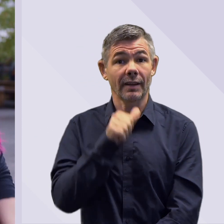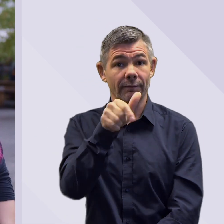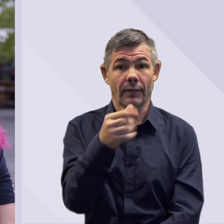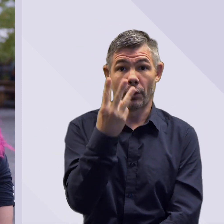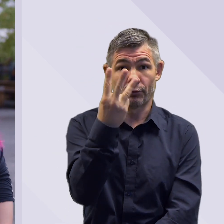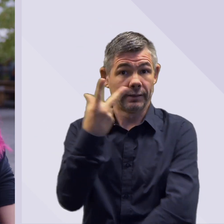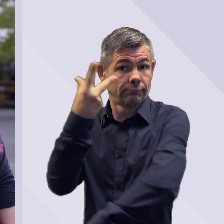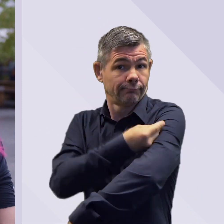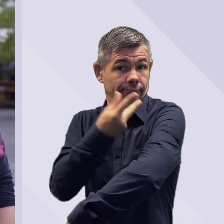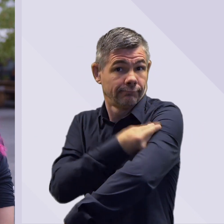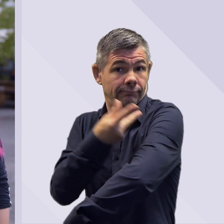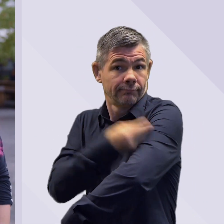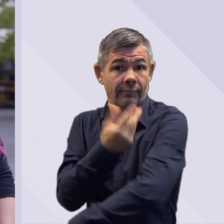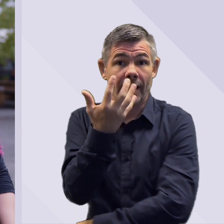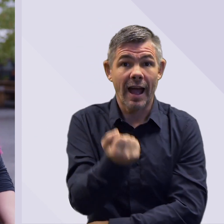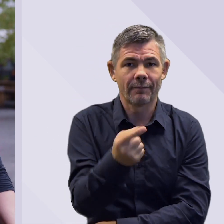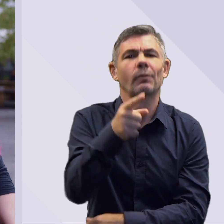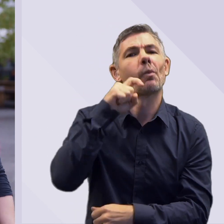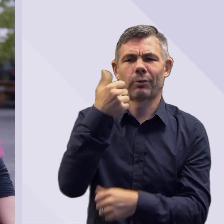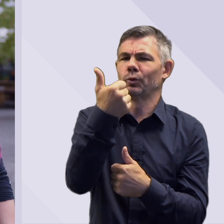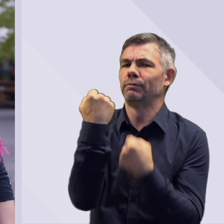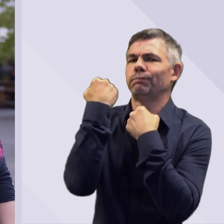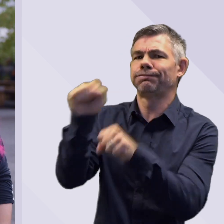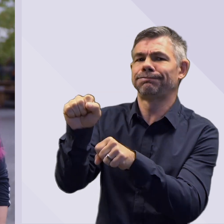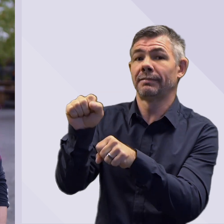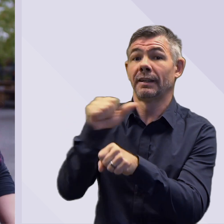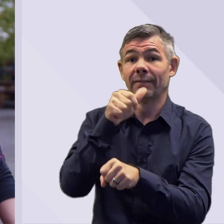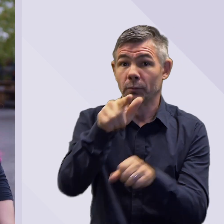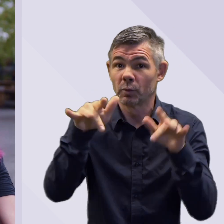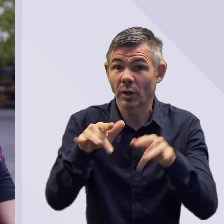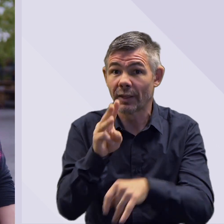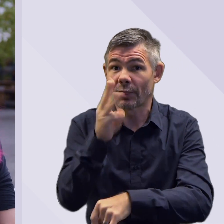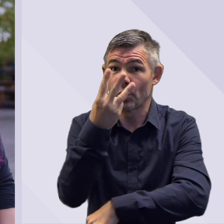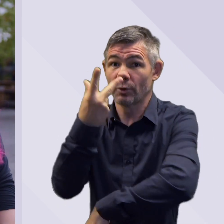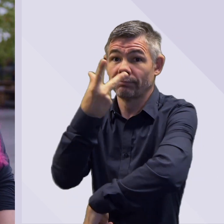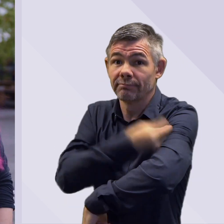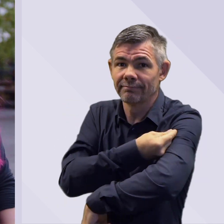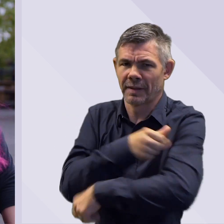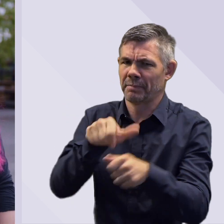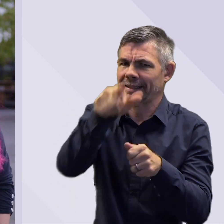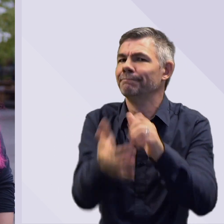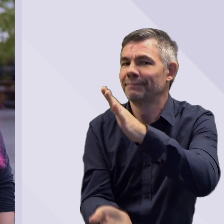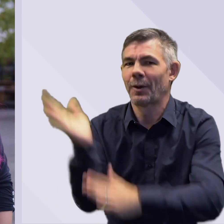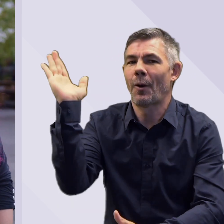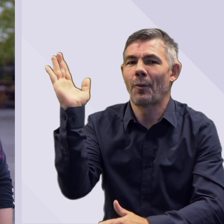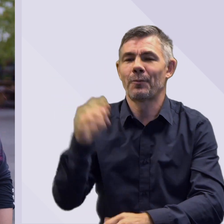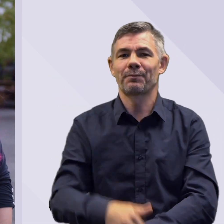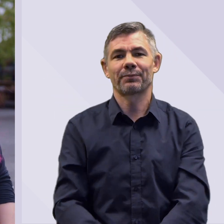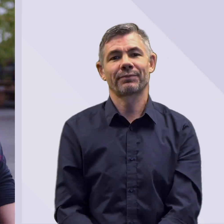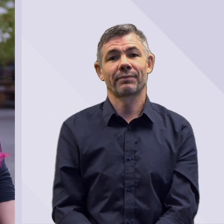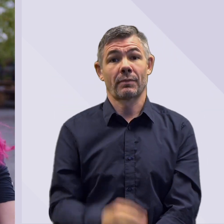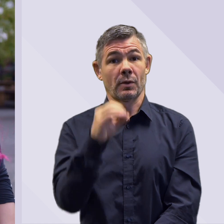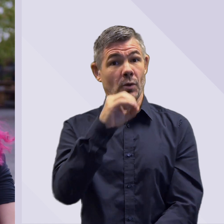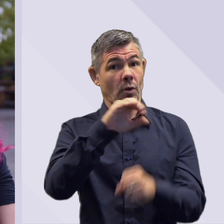Now this is not a disease that you want to get we should be trying to avoid it but we definitely see protection if you've had that third dose